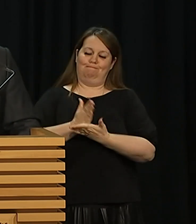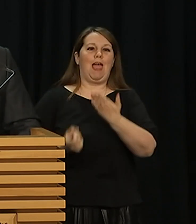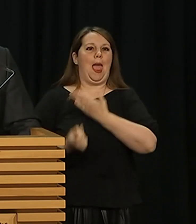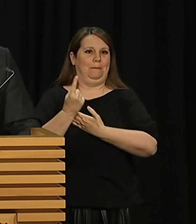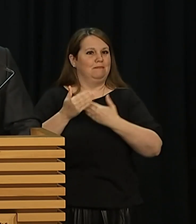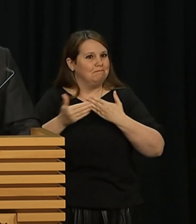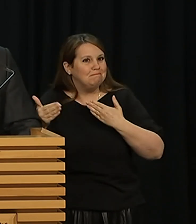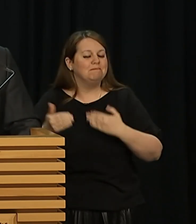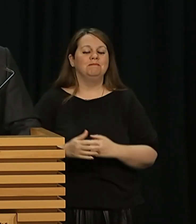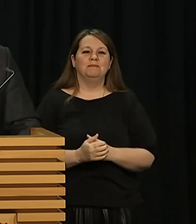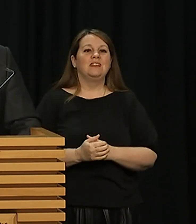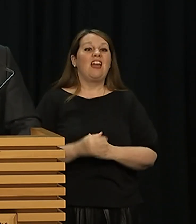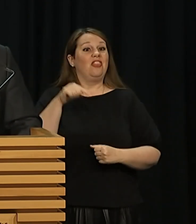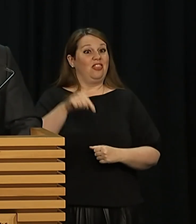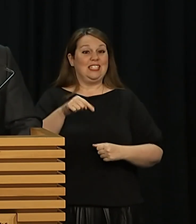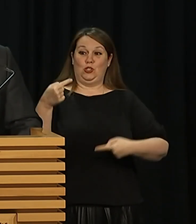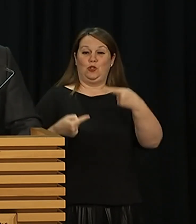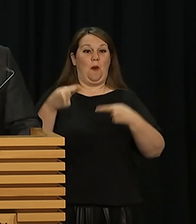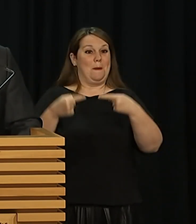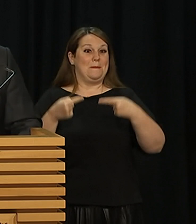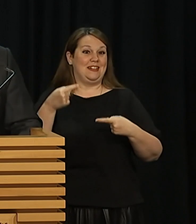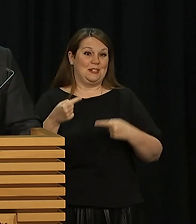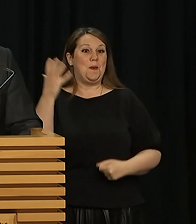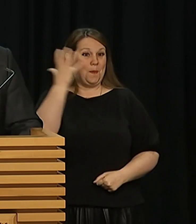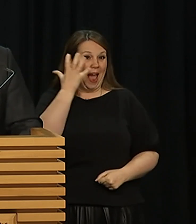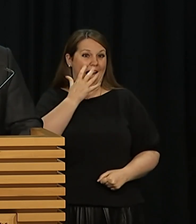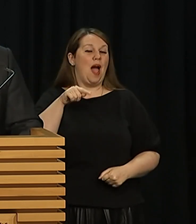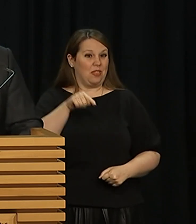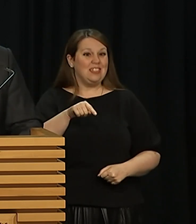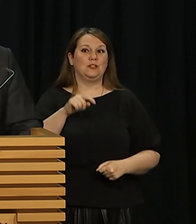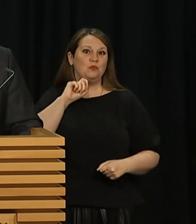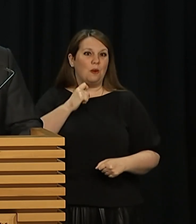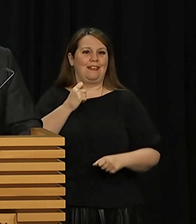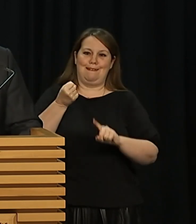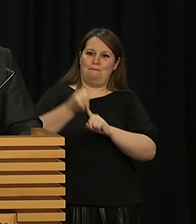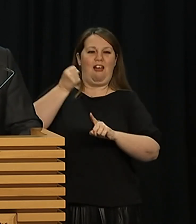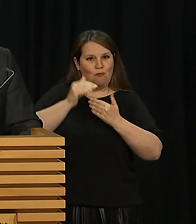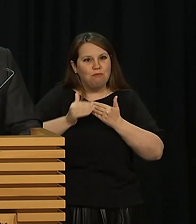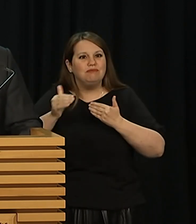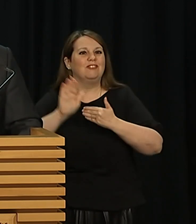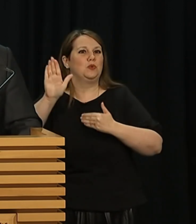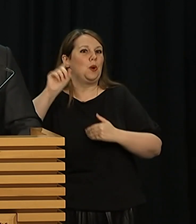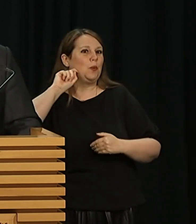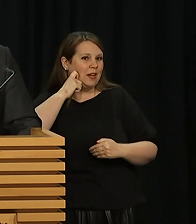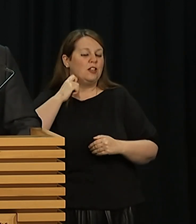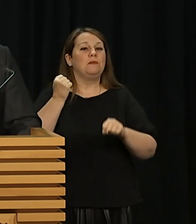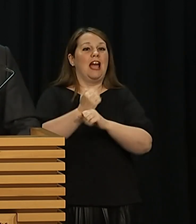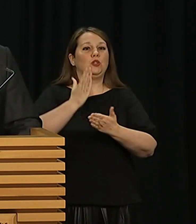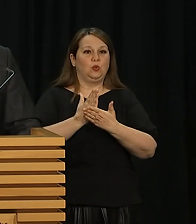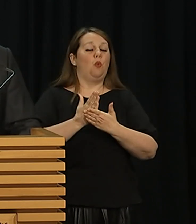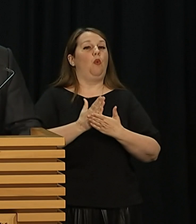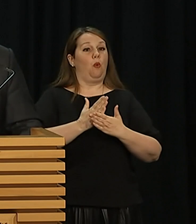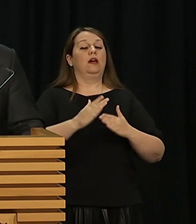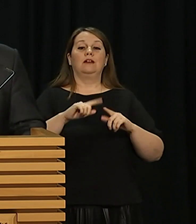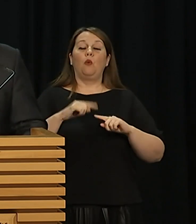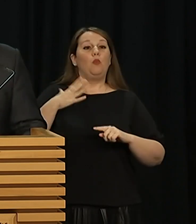legacy of this tournament. This is a job for all of us, to ensure that women's rugby is supported at all levels, that